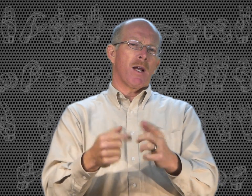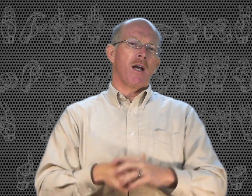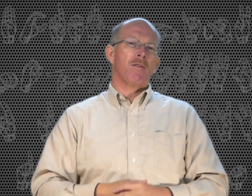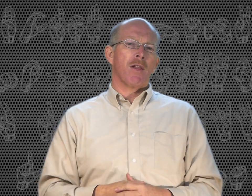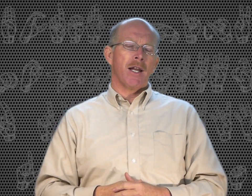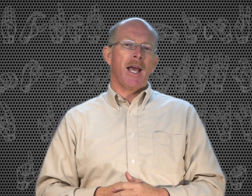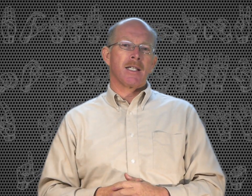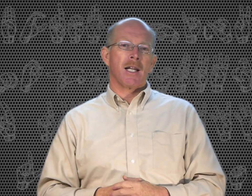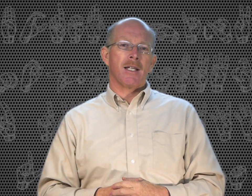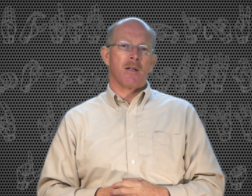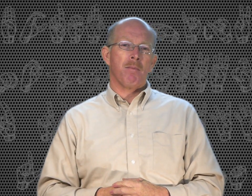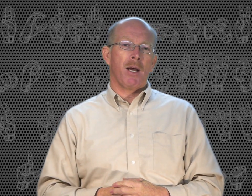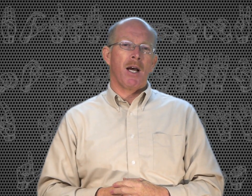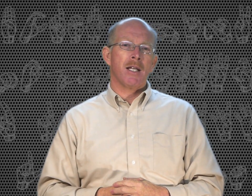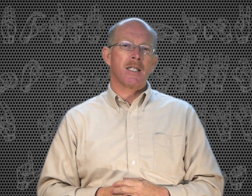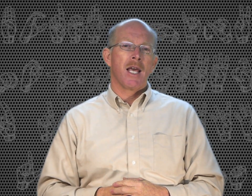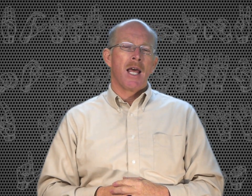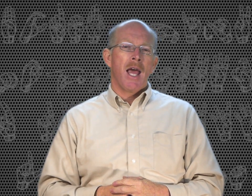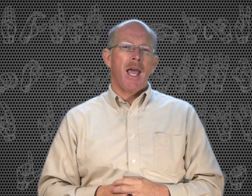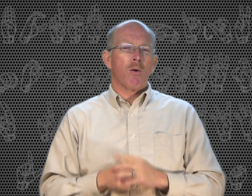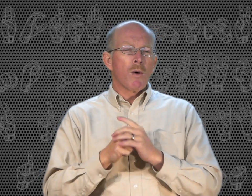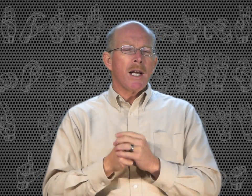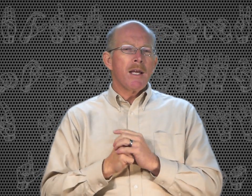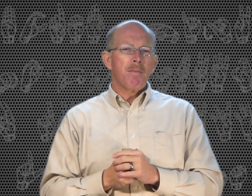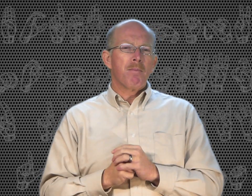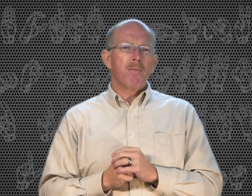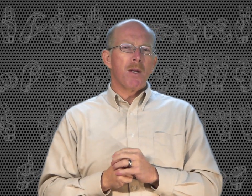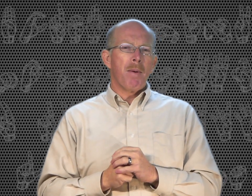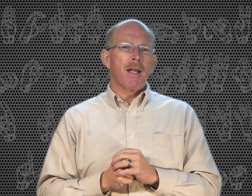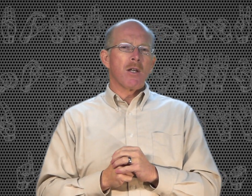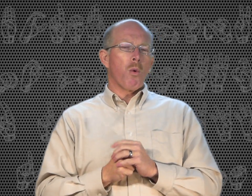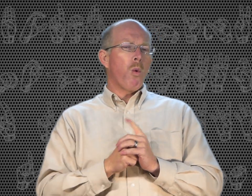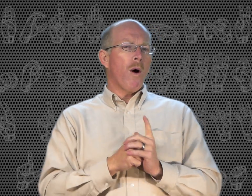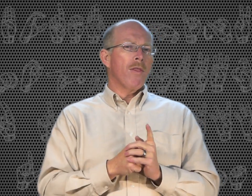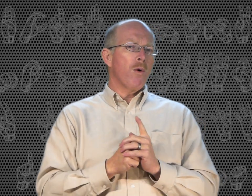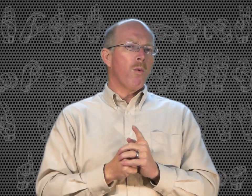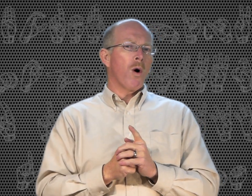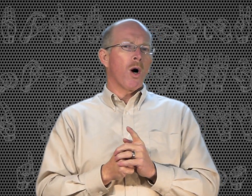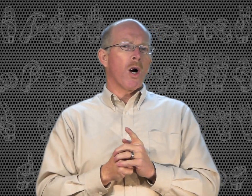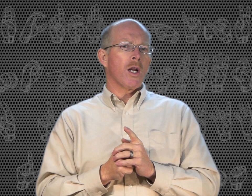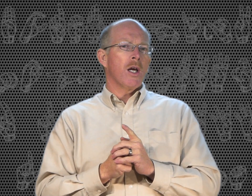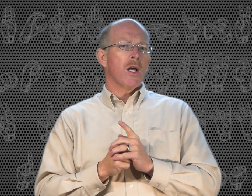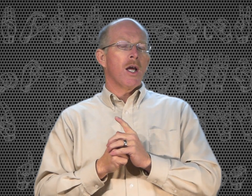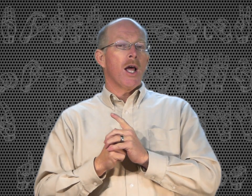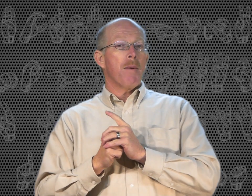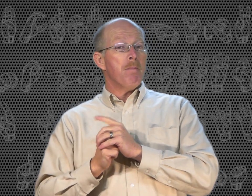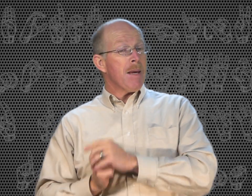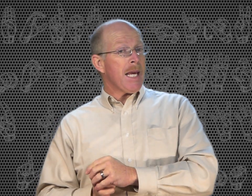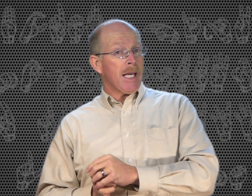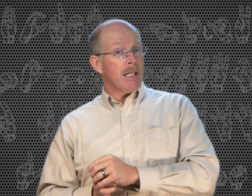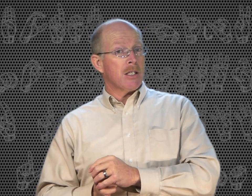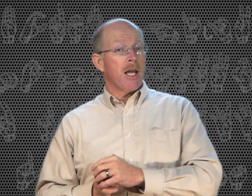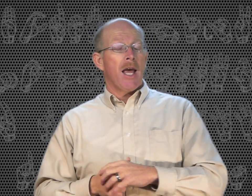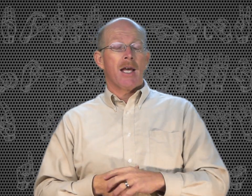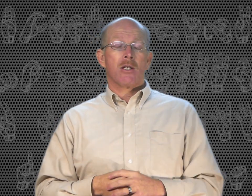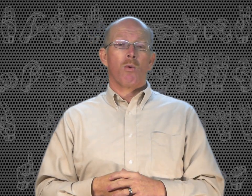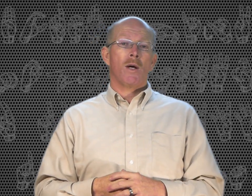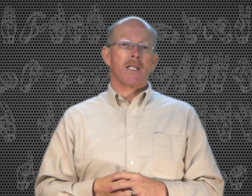I want to cover in the next lesson, because it really depends on what the word means as to what